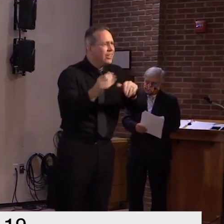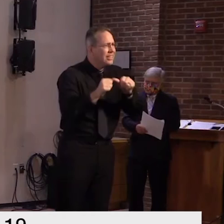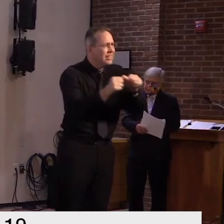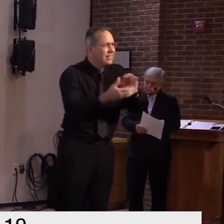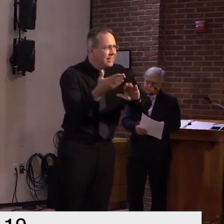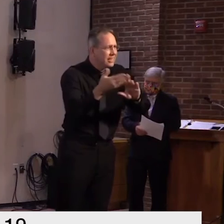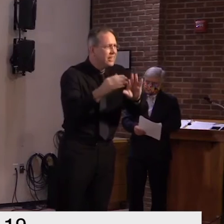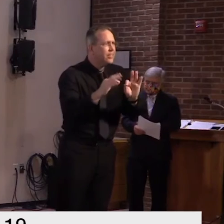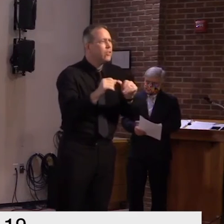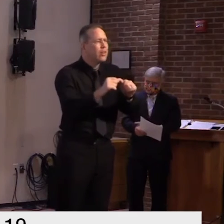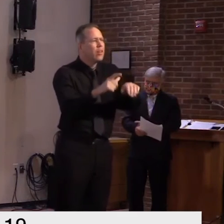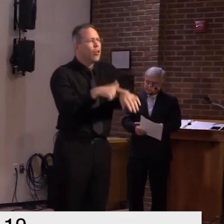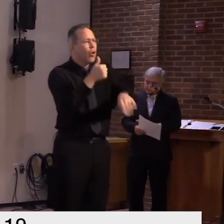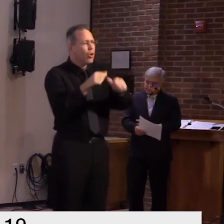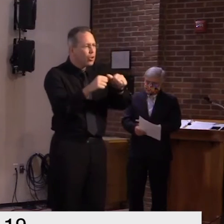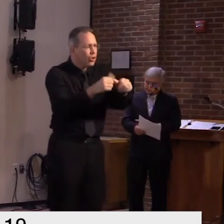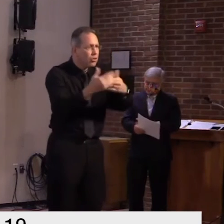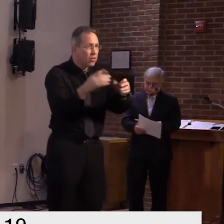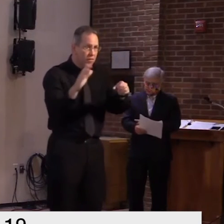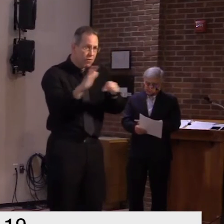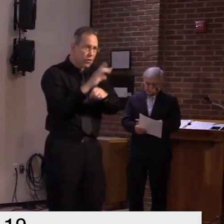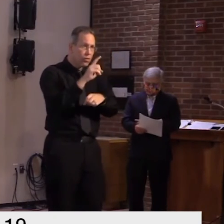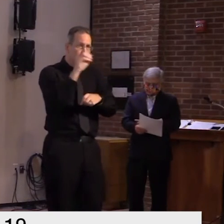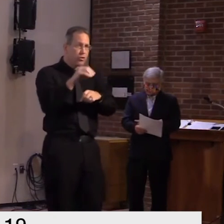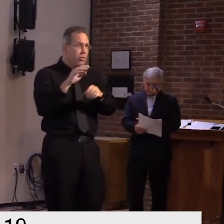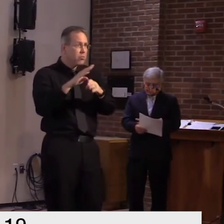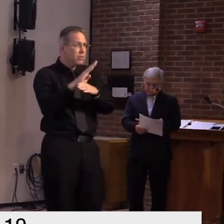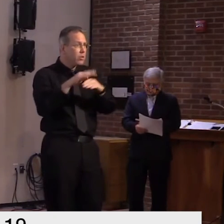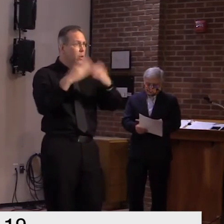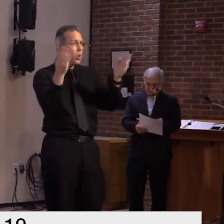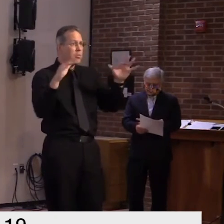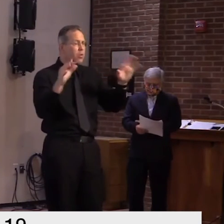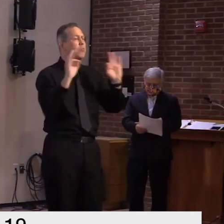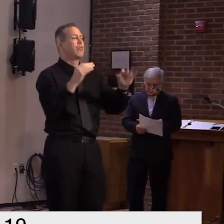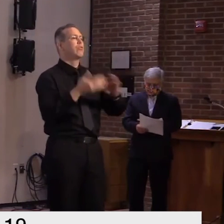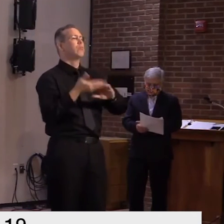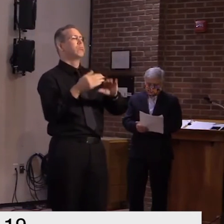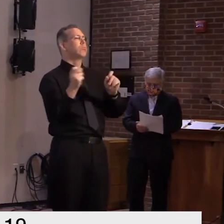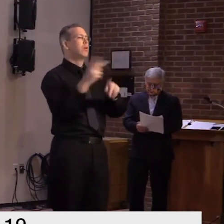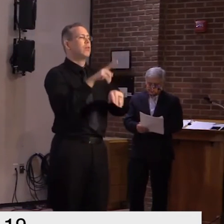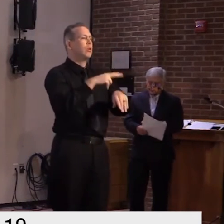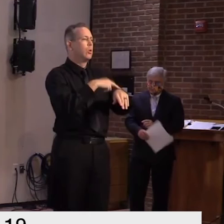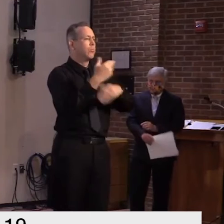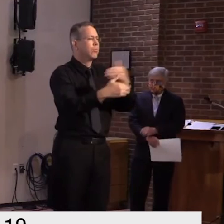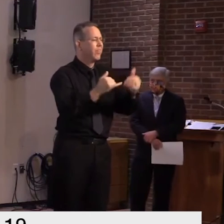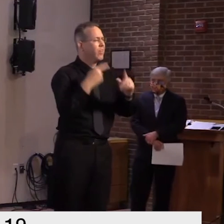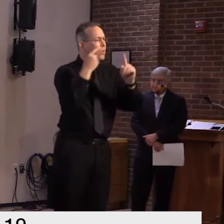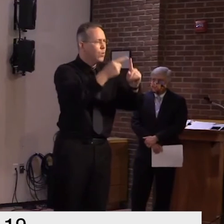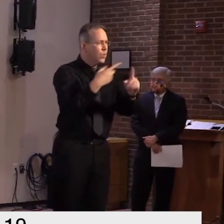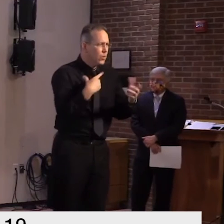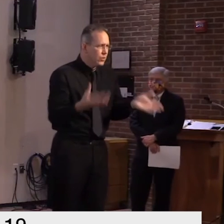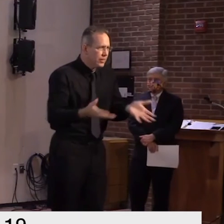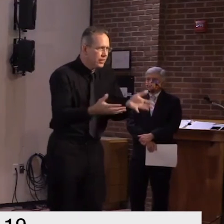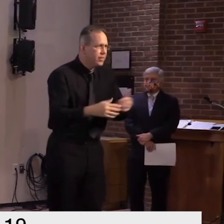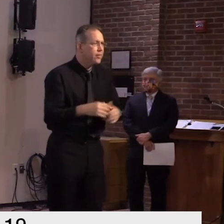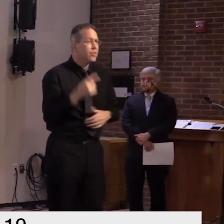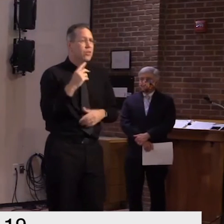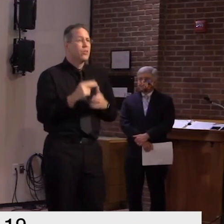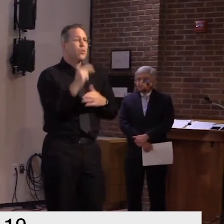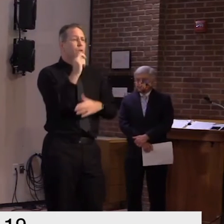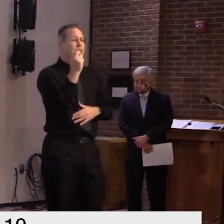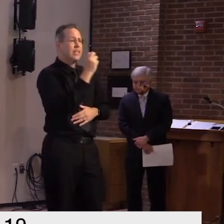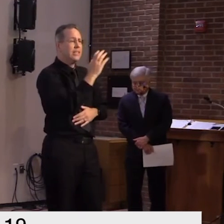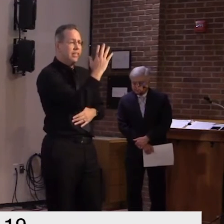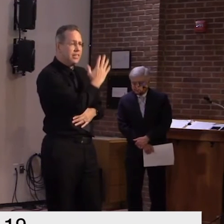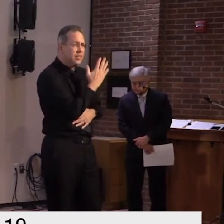manner but it's uh it's good news in a lot of respects across the northeast which is again essential to us because we